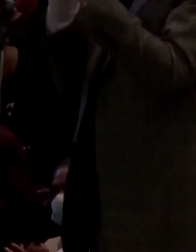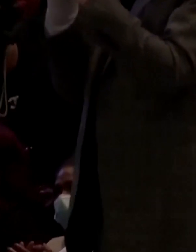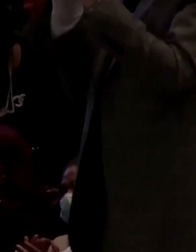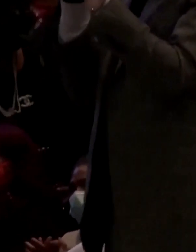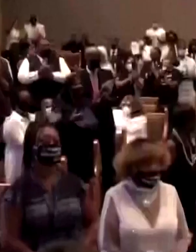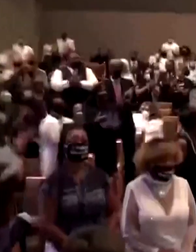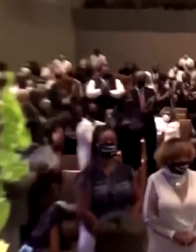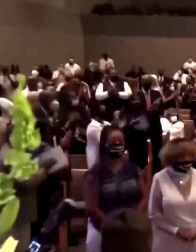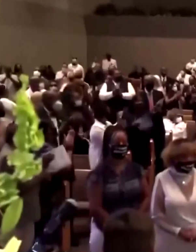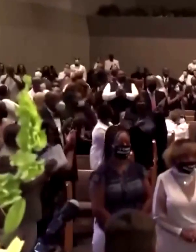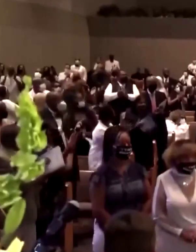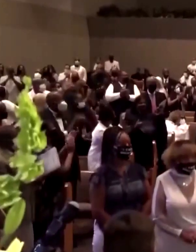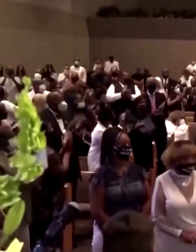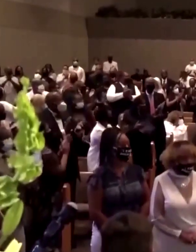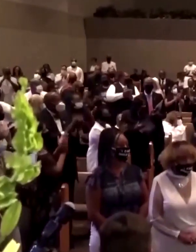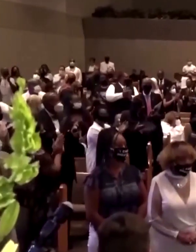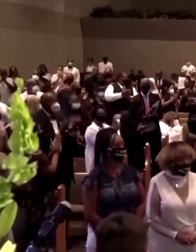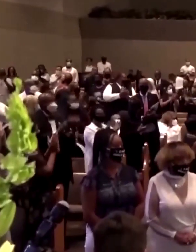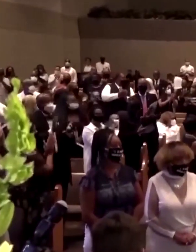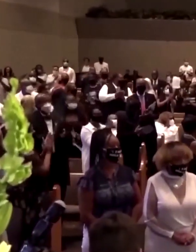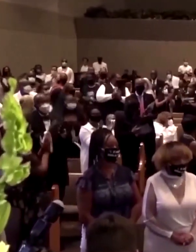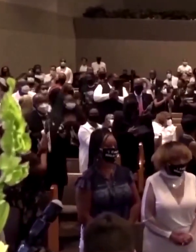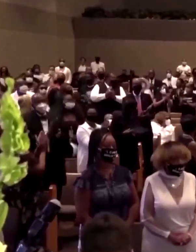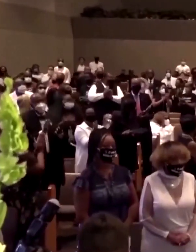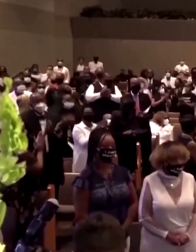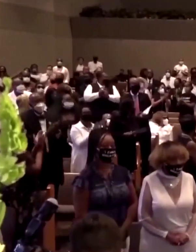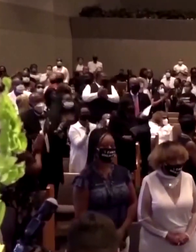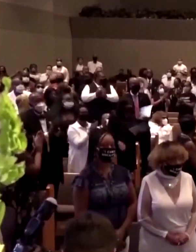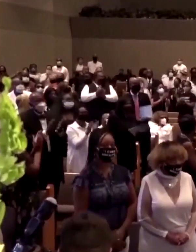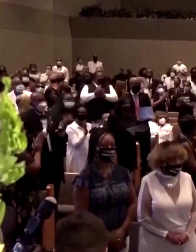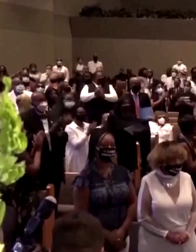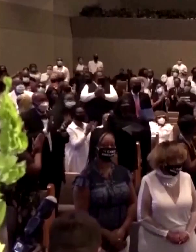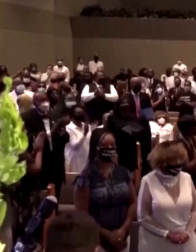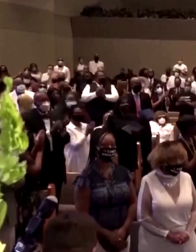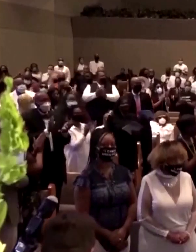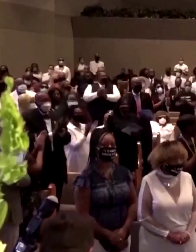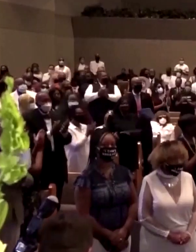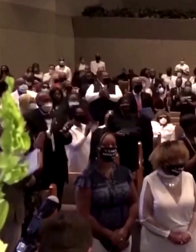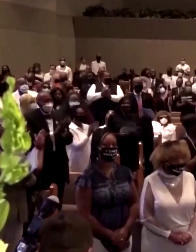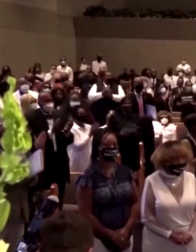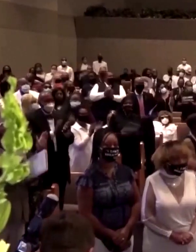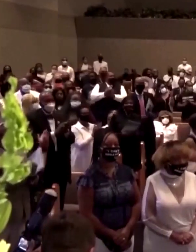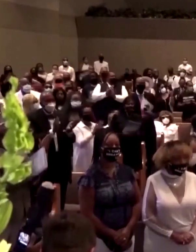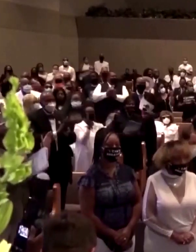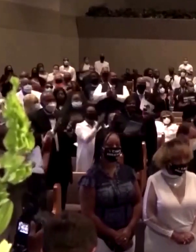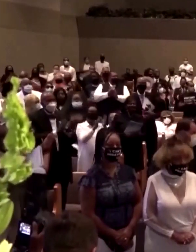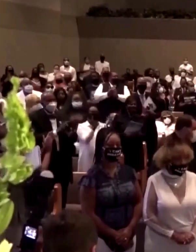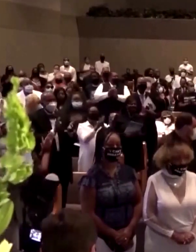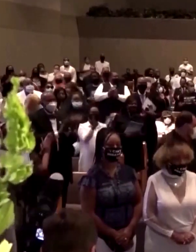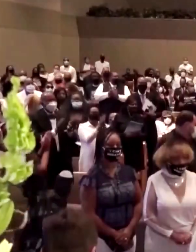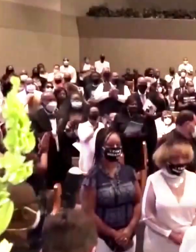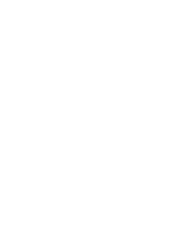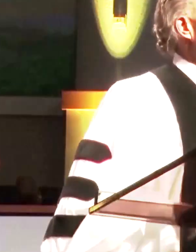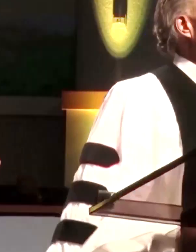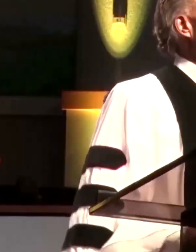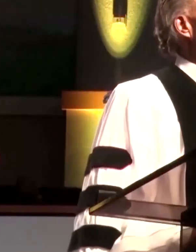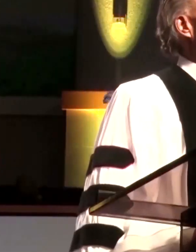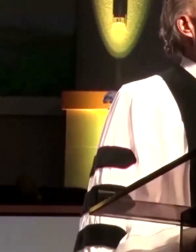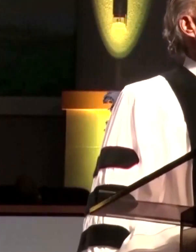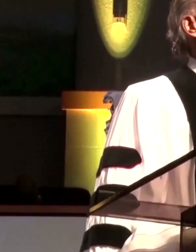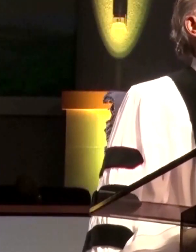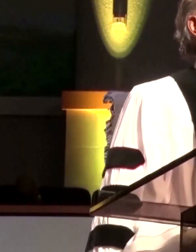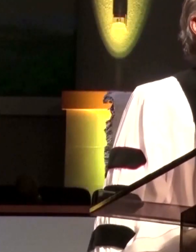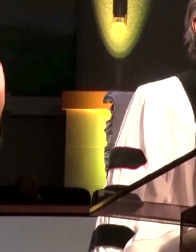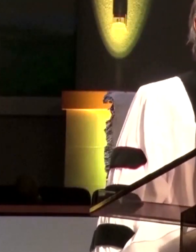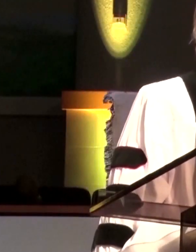stand the father of Ahmed Aubrey will you stand we